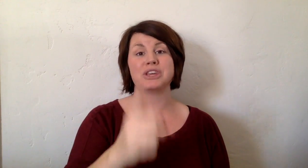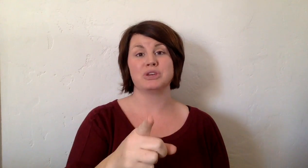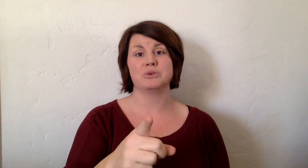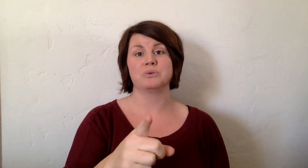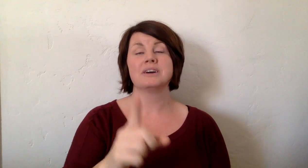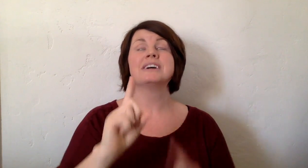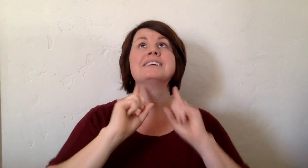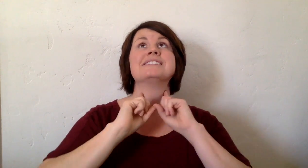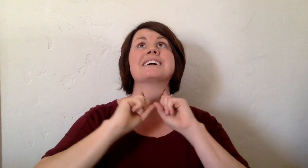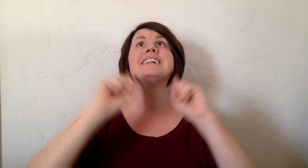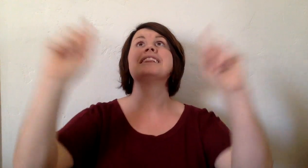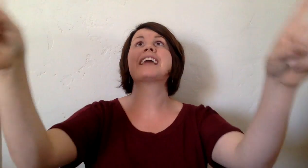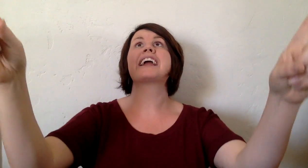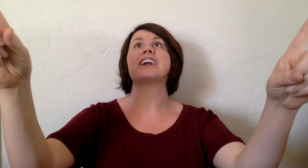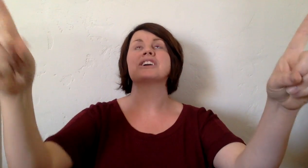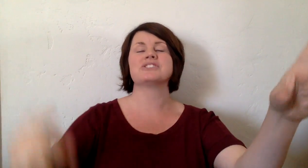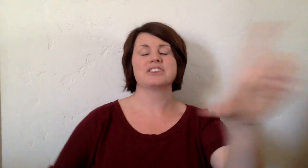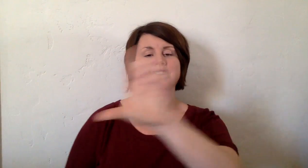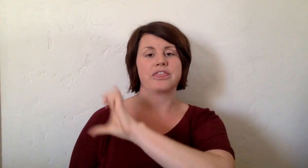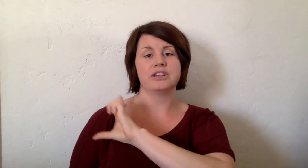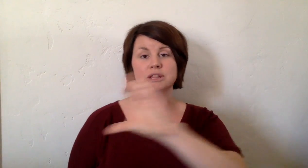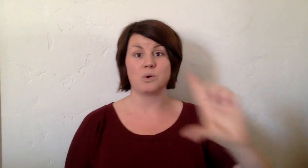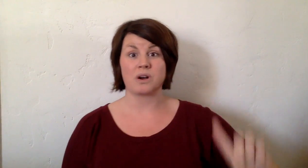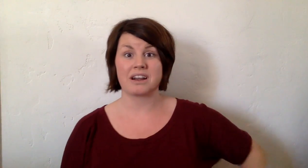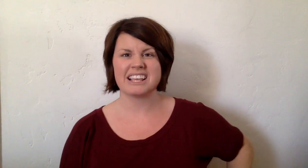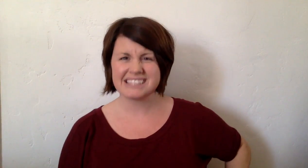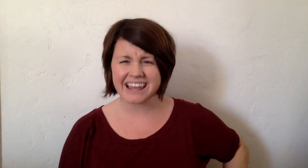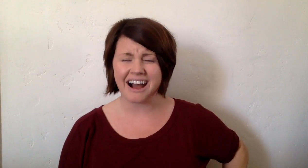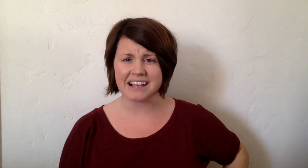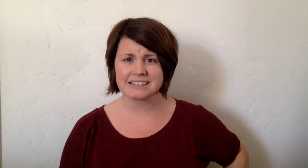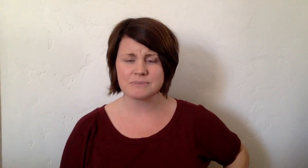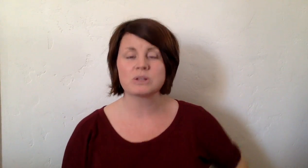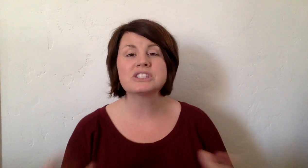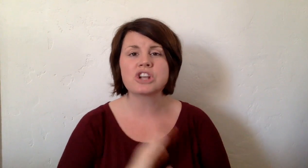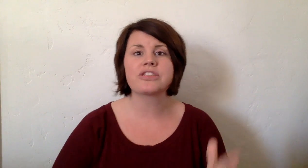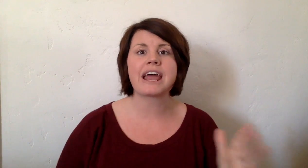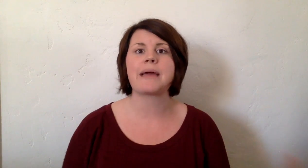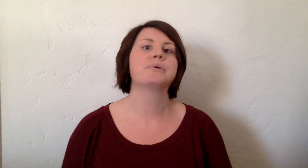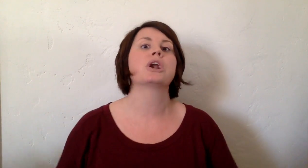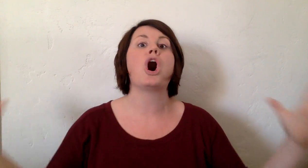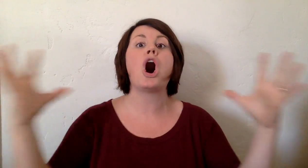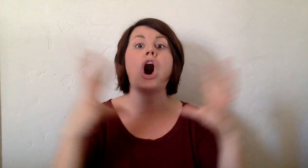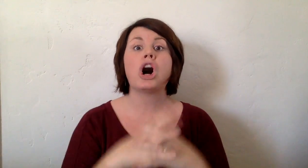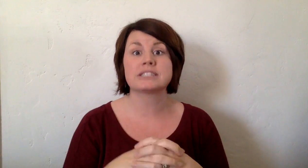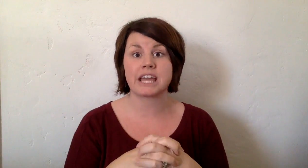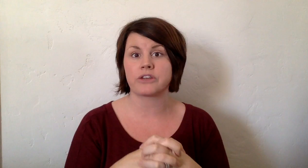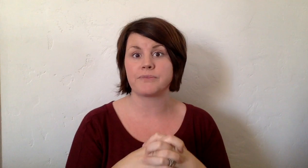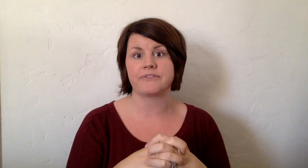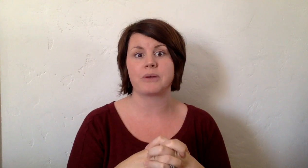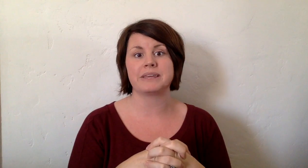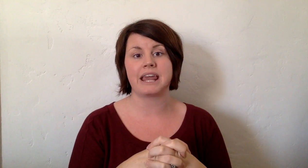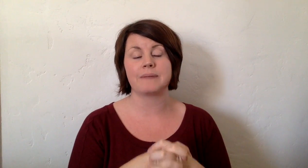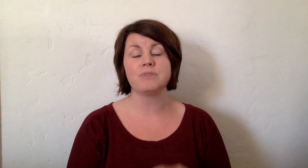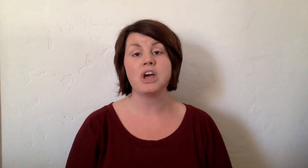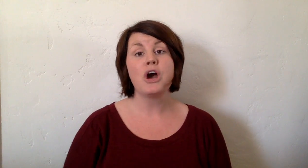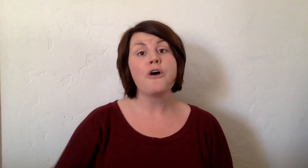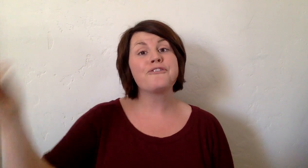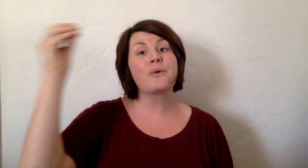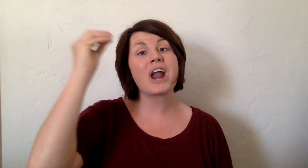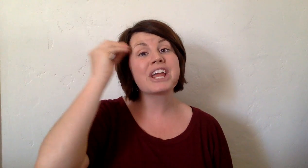you, declares the Lord. Isn't that awesome? So let's start that and put it all together from the very beginning. For I